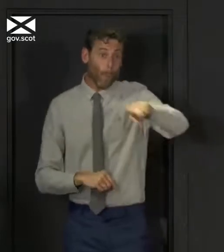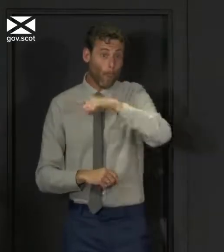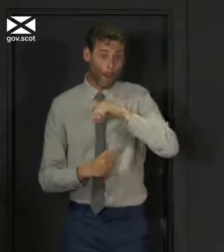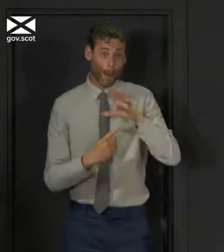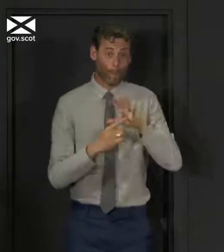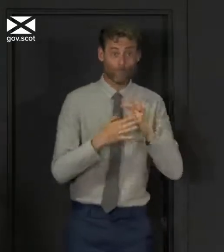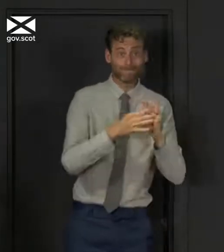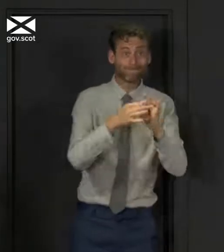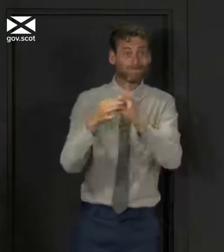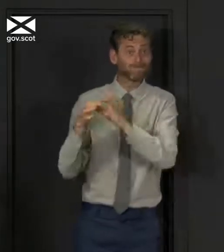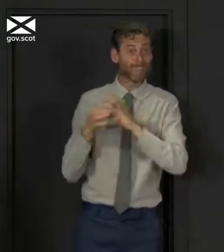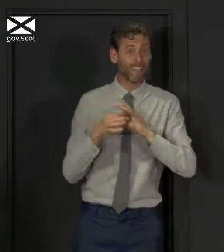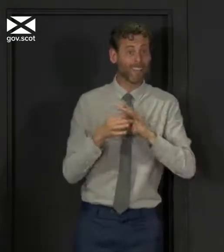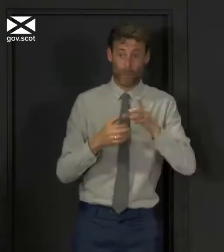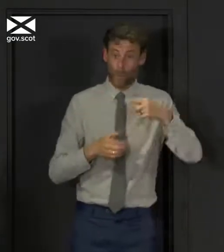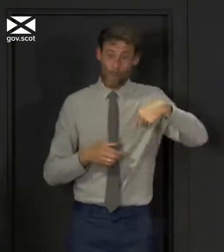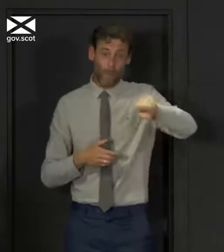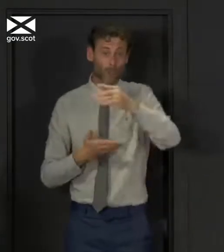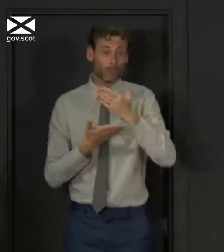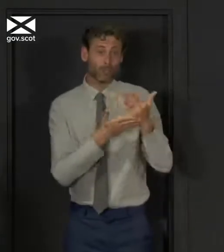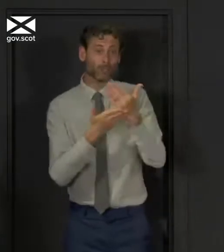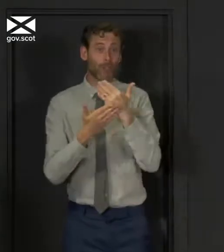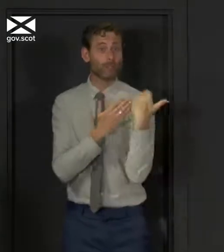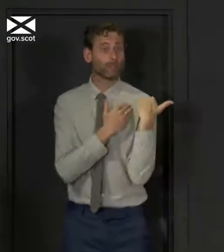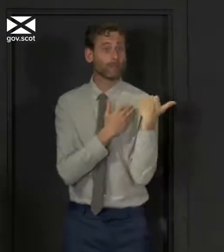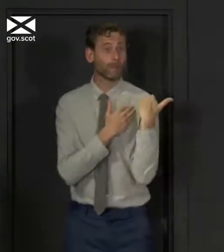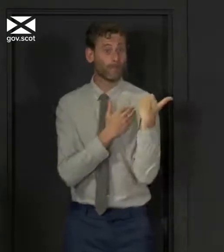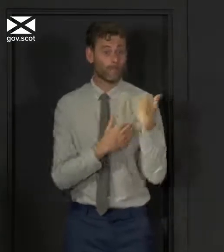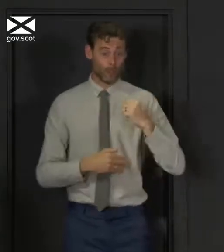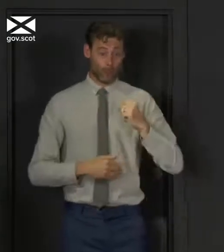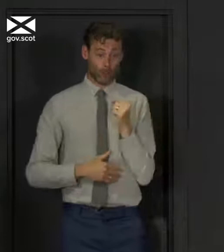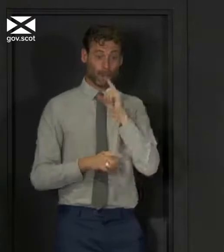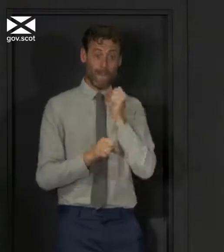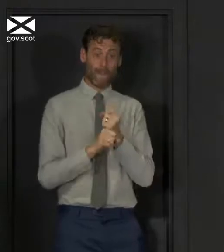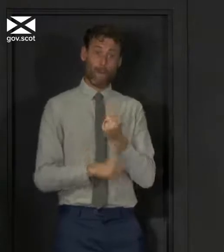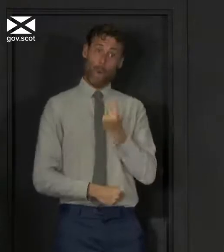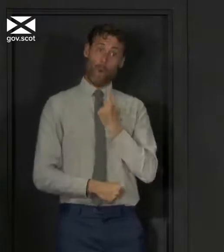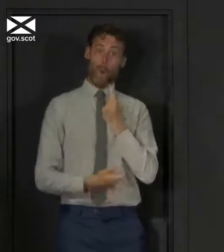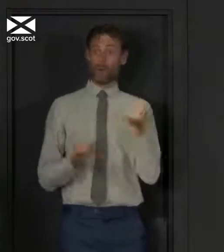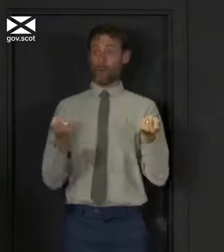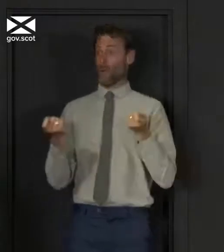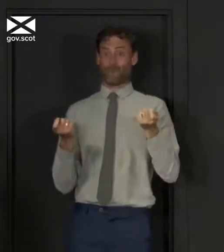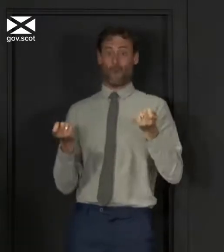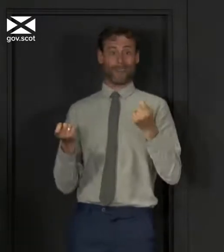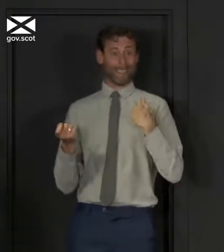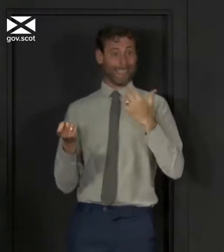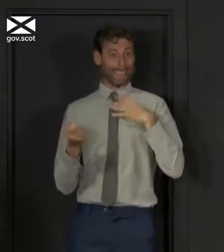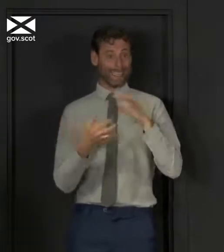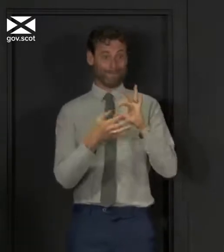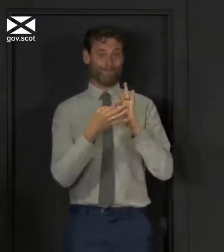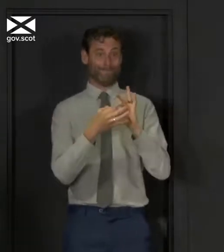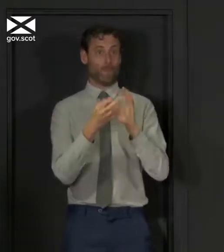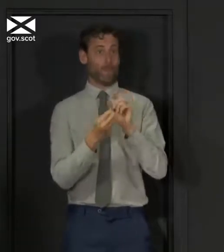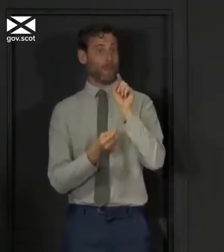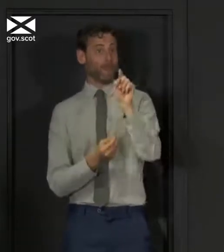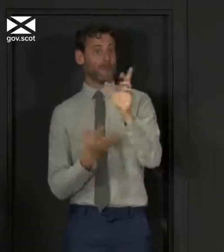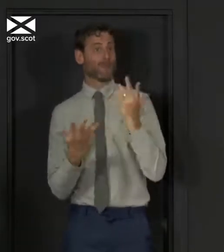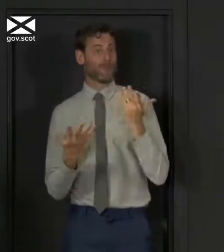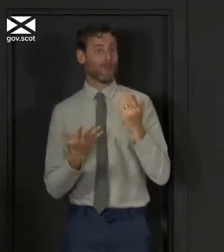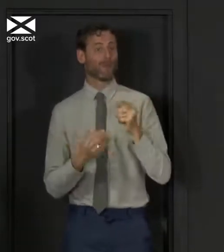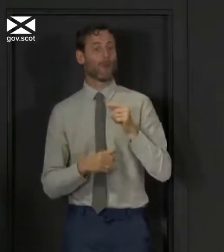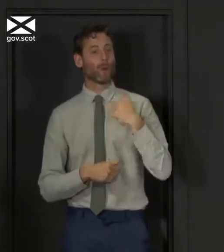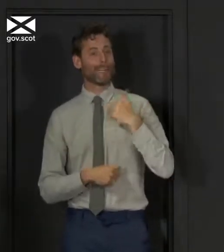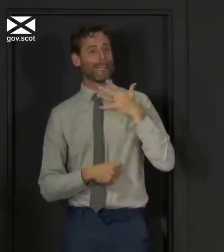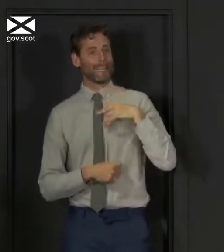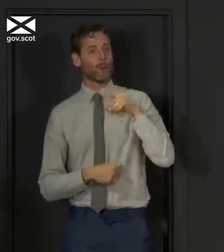each and every one of this. I've said all along, I can't do this, the Scottish Government can't do this on our own. We will only succeed here if we all do what